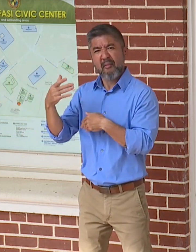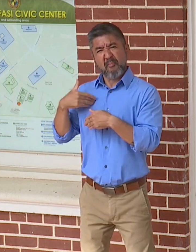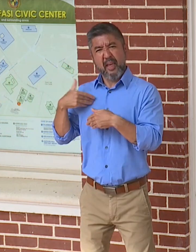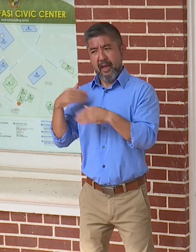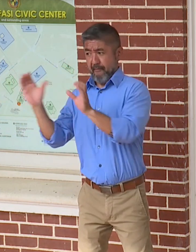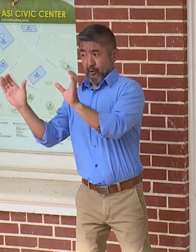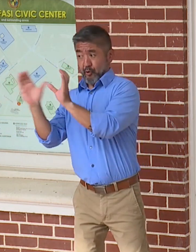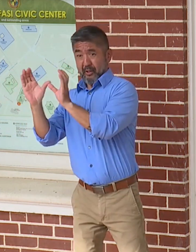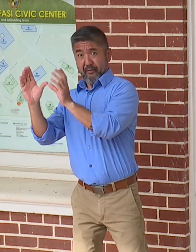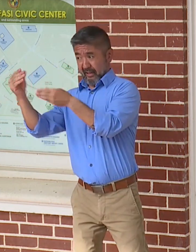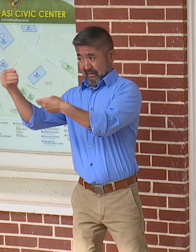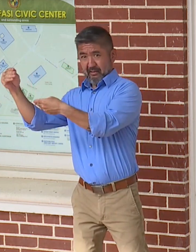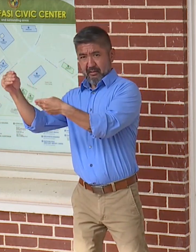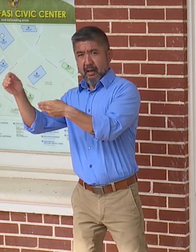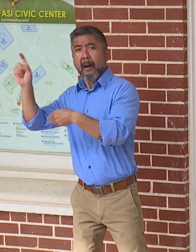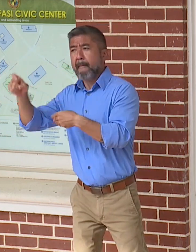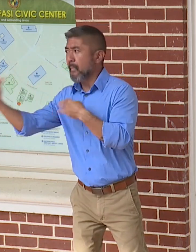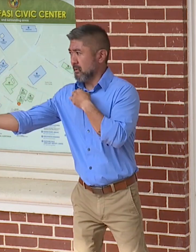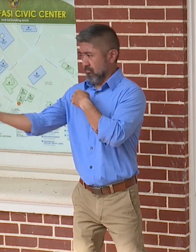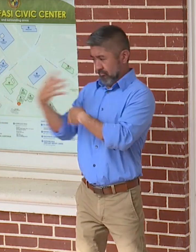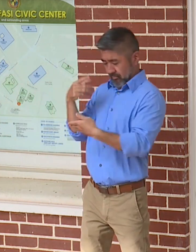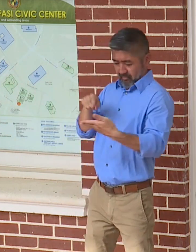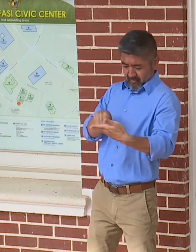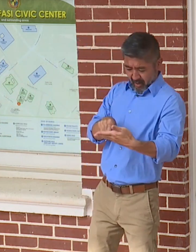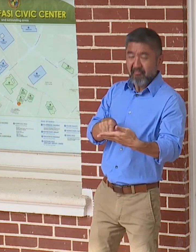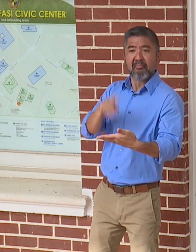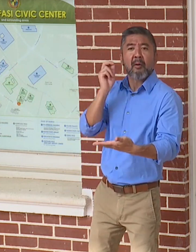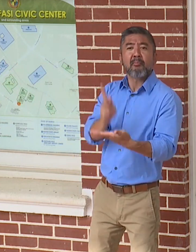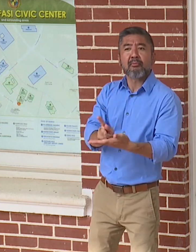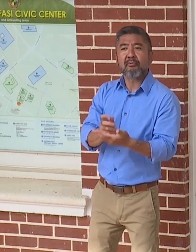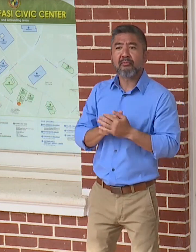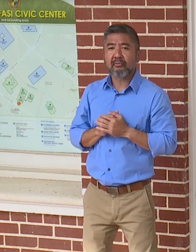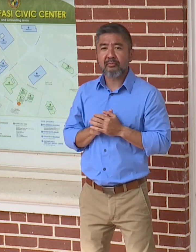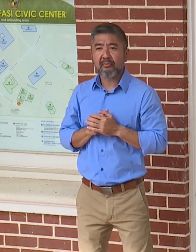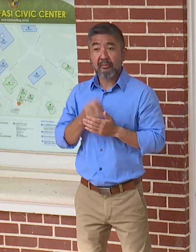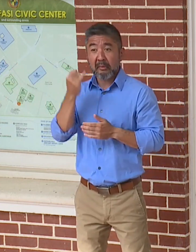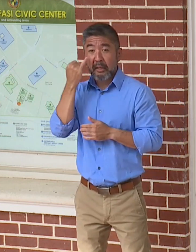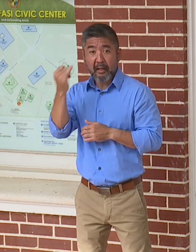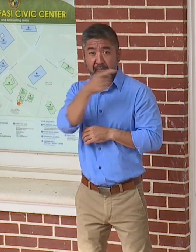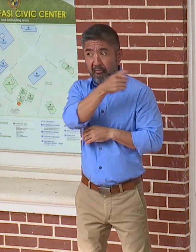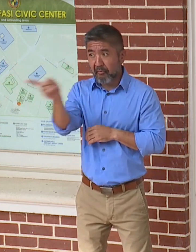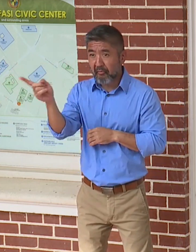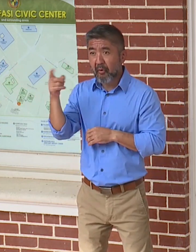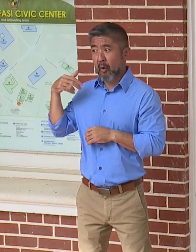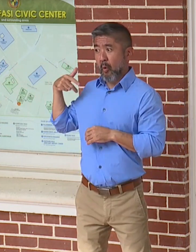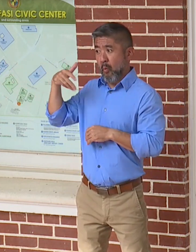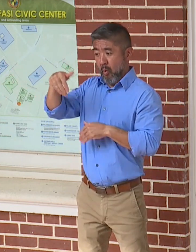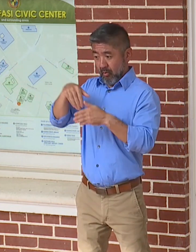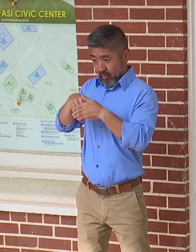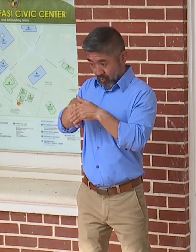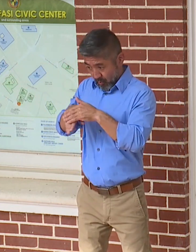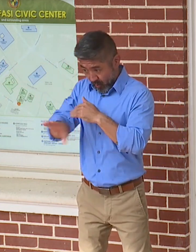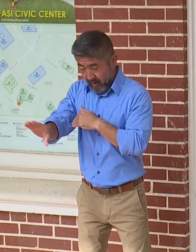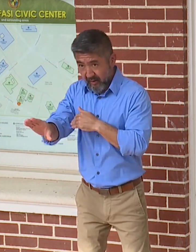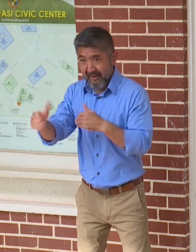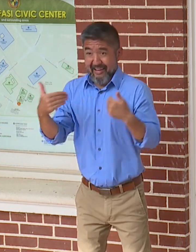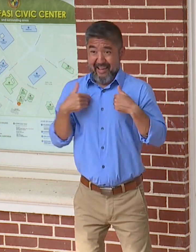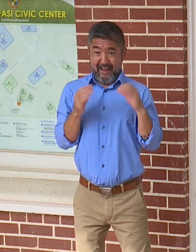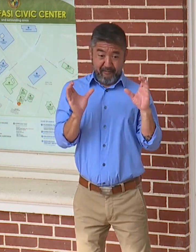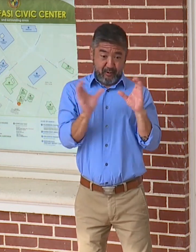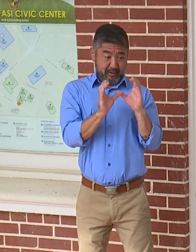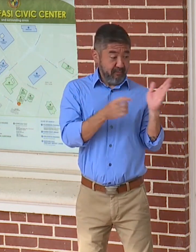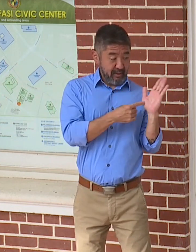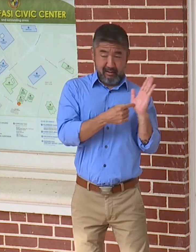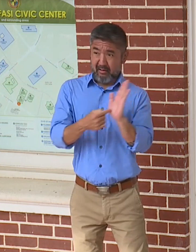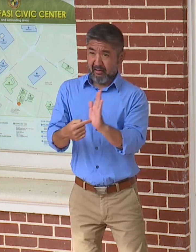in the envelope so that we can process you. In addition, if you are walking in, if you bring that certificate with you, you